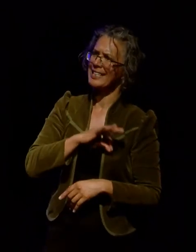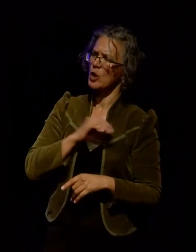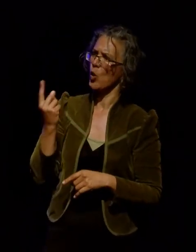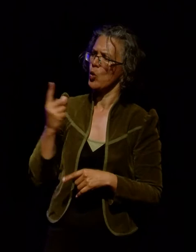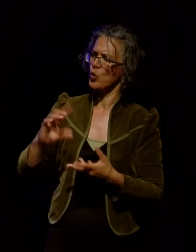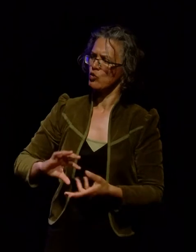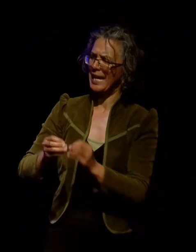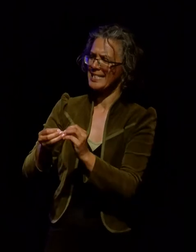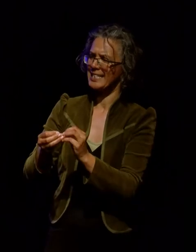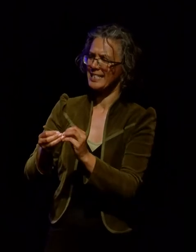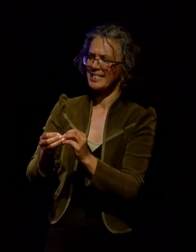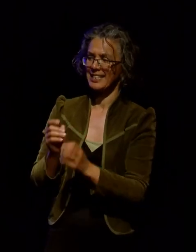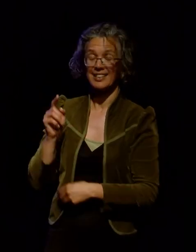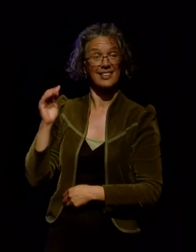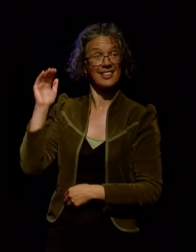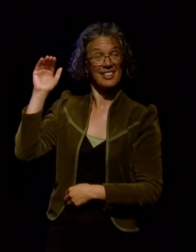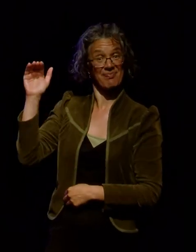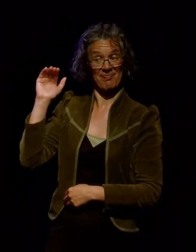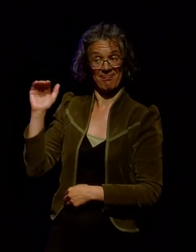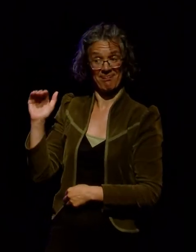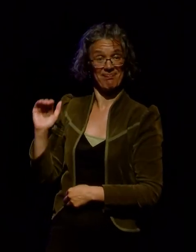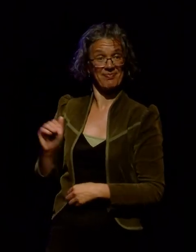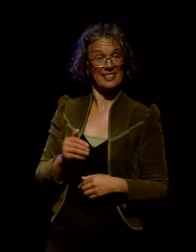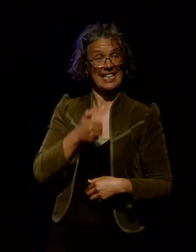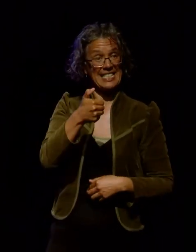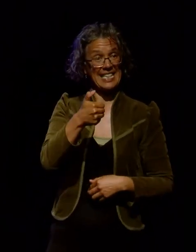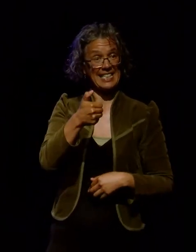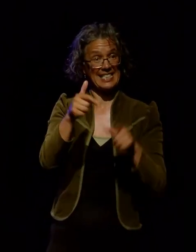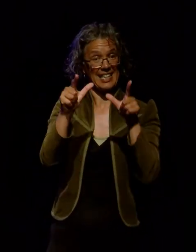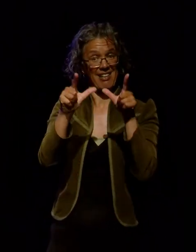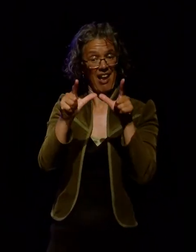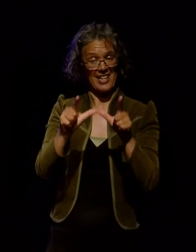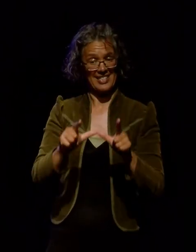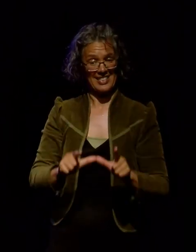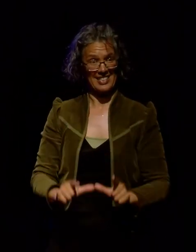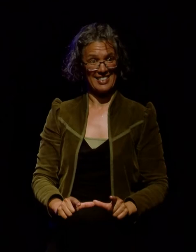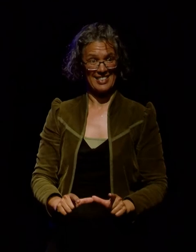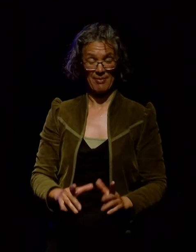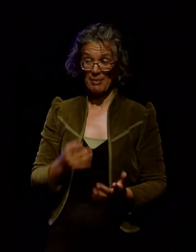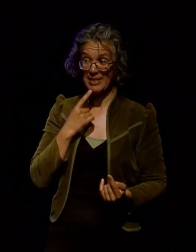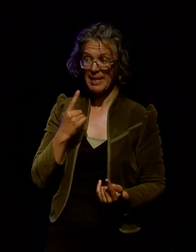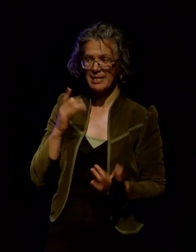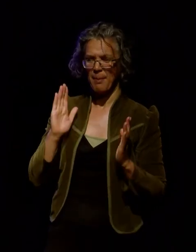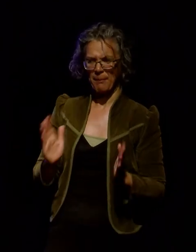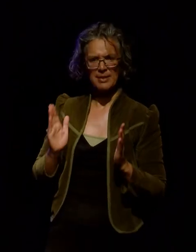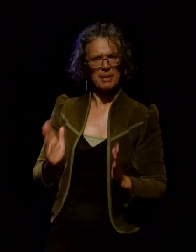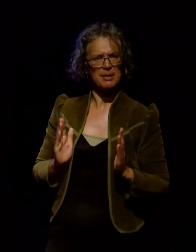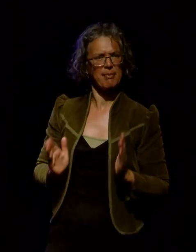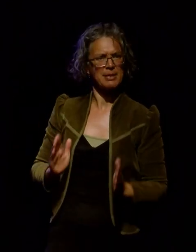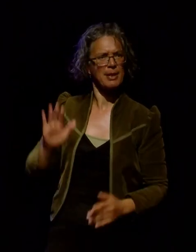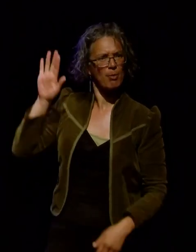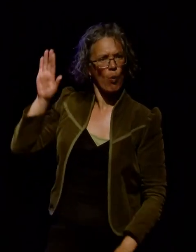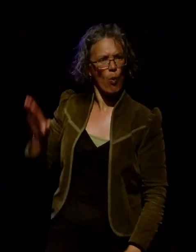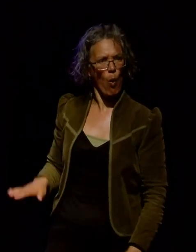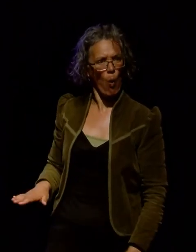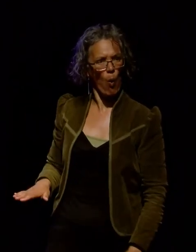And you'll see with the nice six licences here, it actually applies to all six of the Creative Commons licences. Now as you're